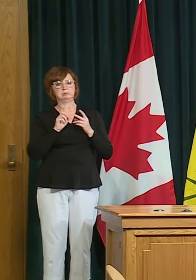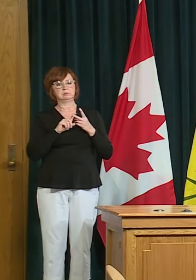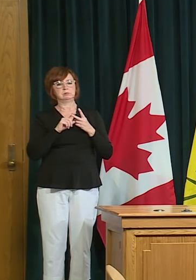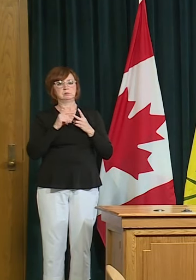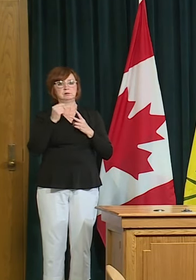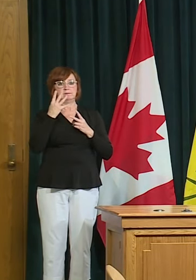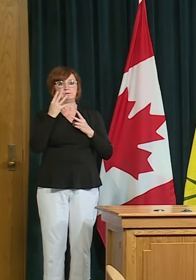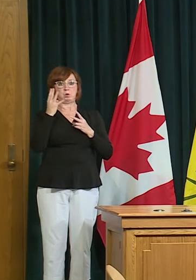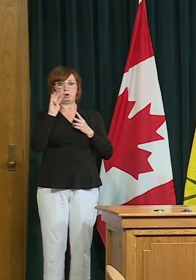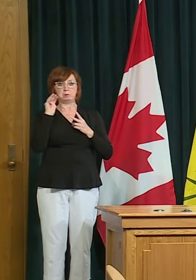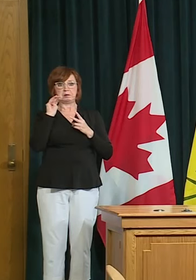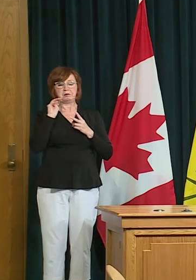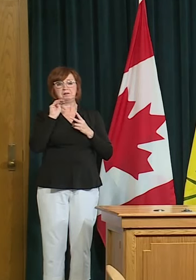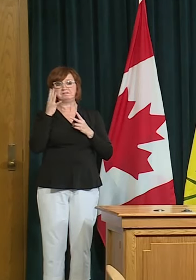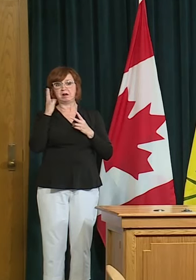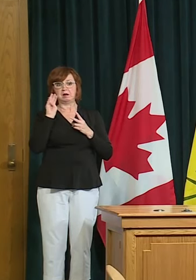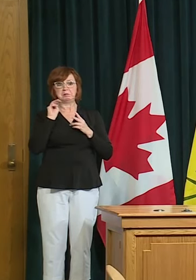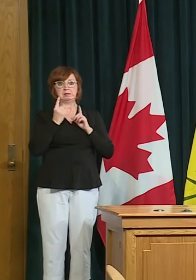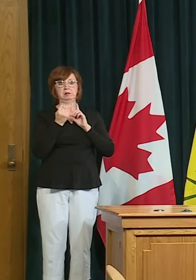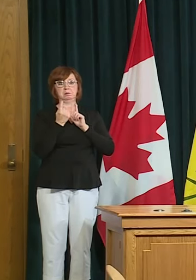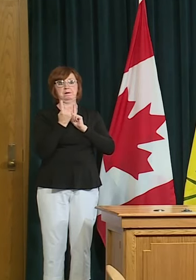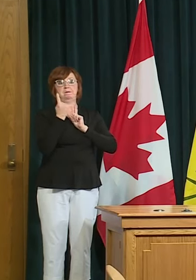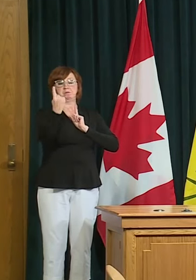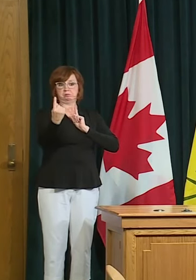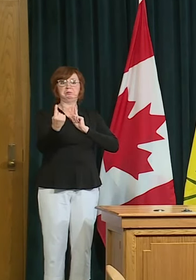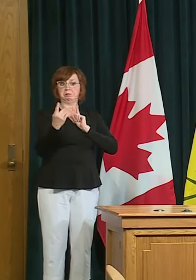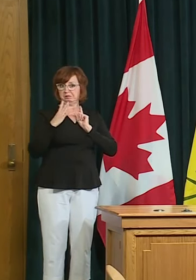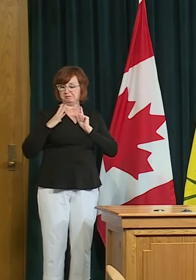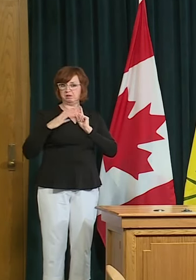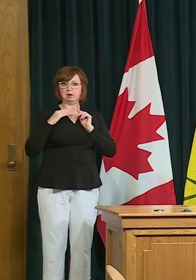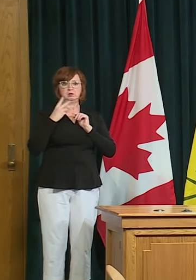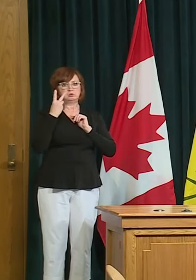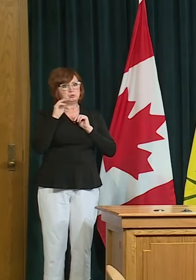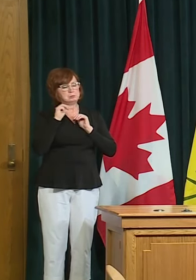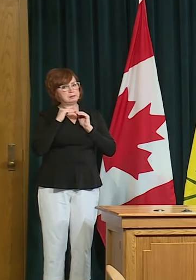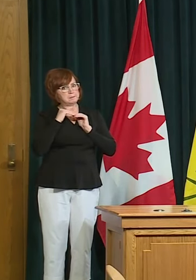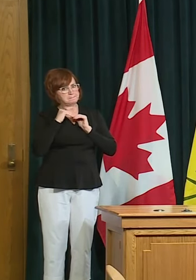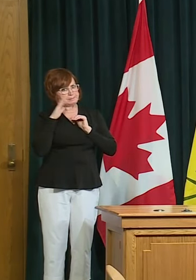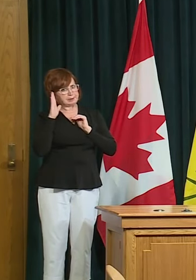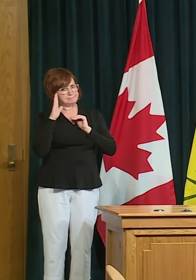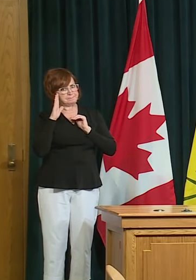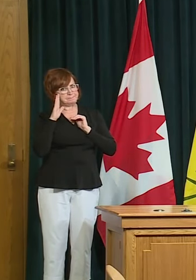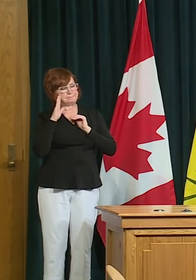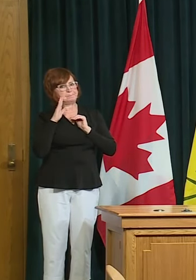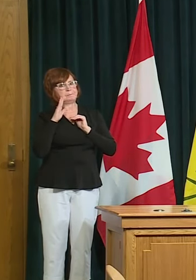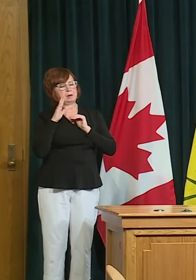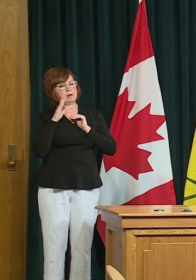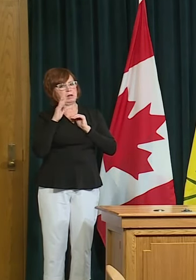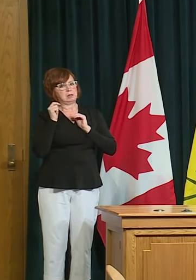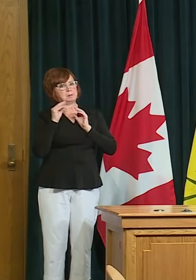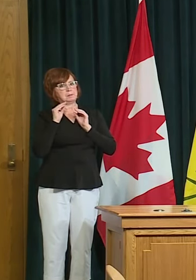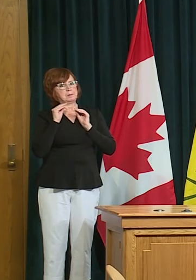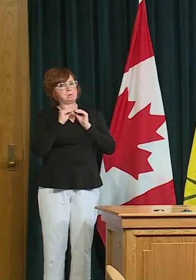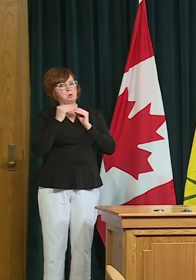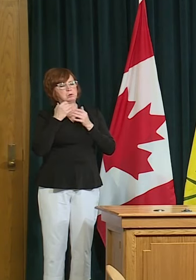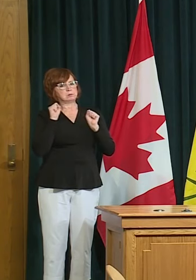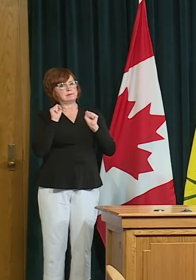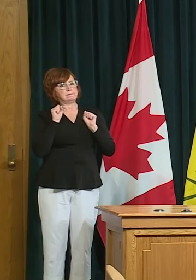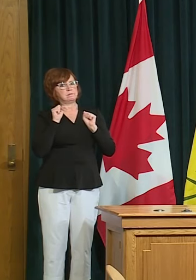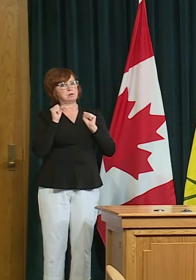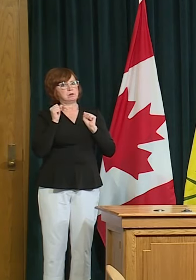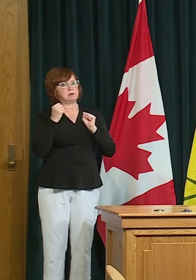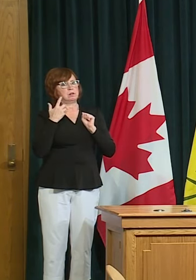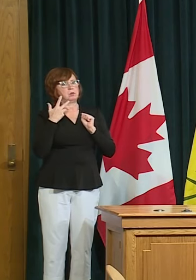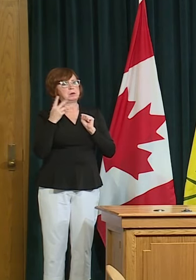you know two meters is the minimum standing four or five meters away is better so that's just something that you know as you see people out and about they can